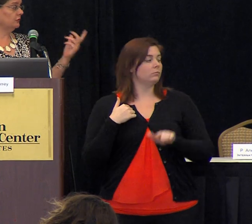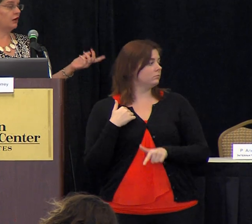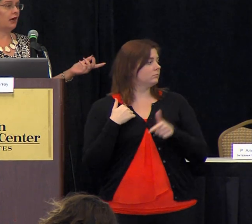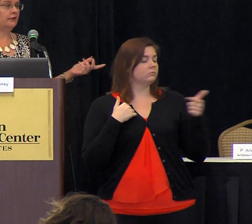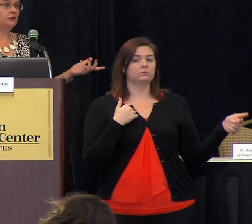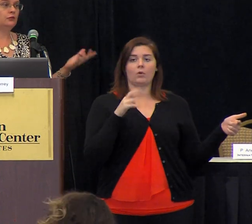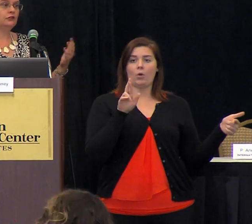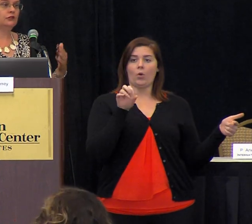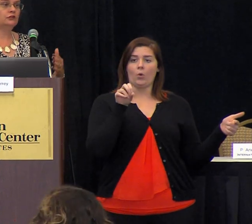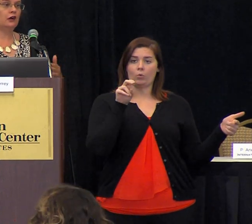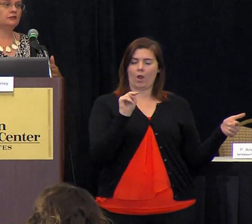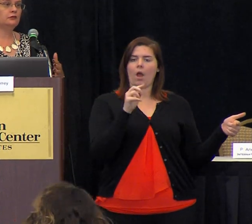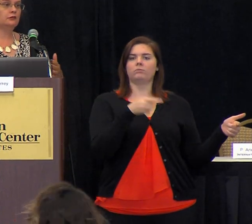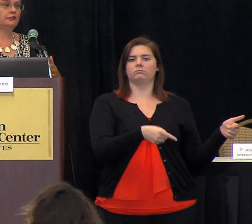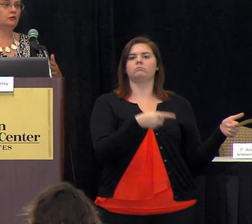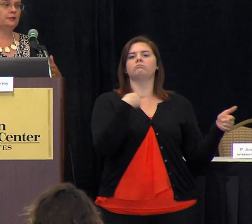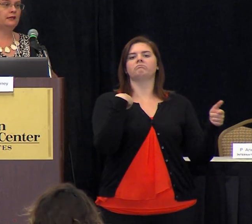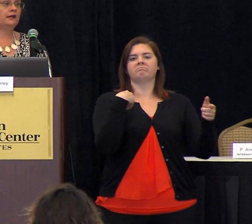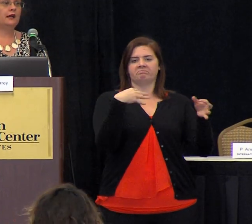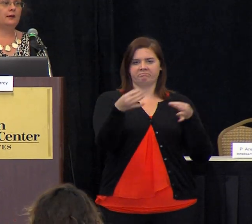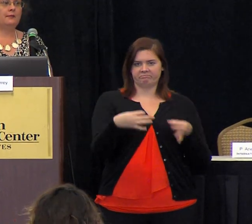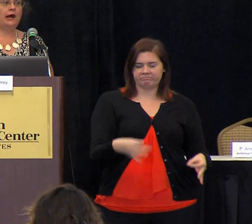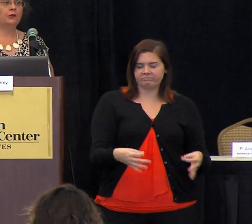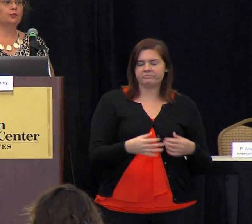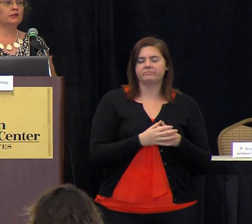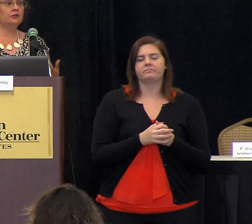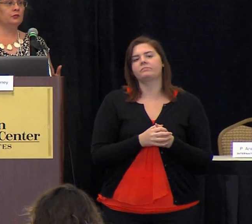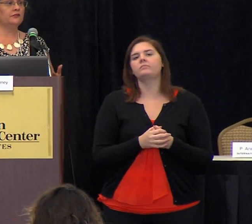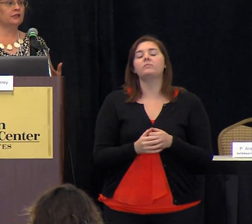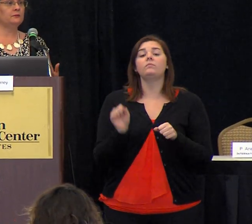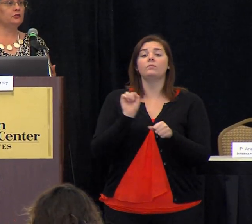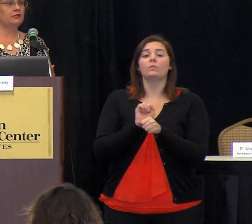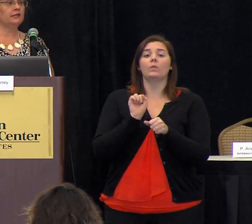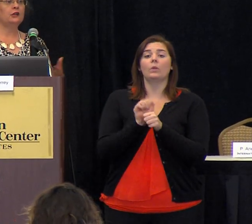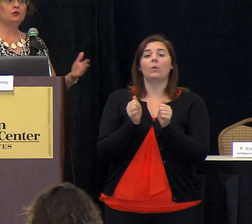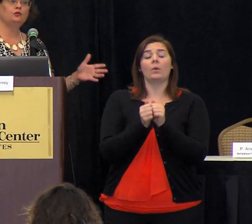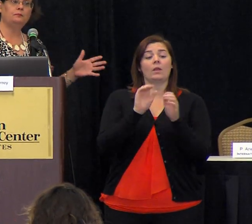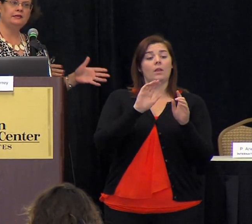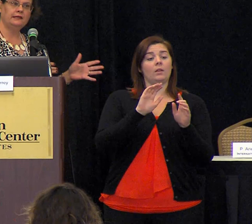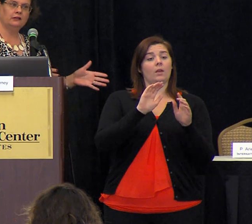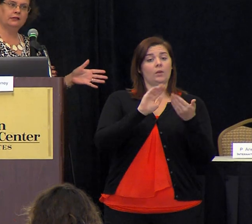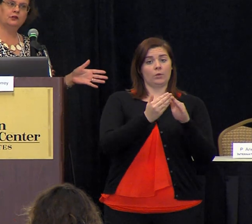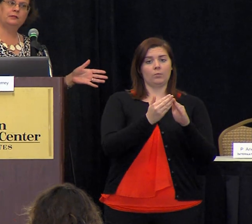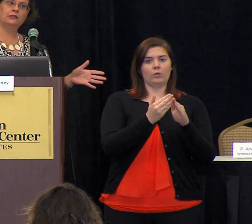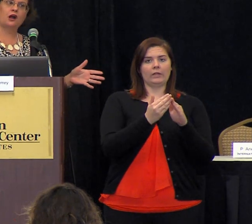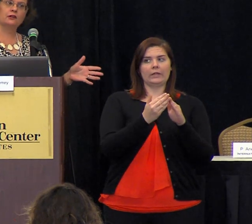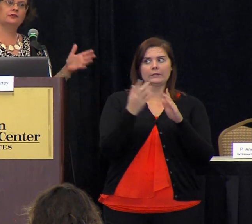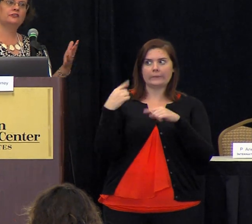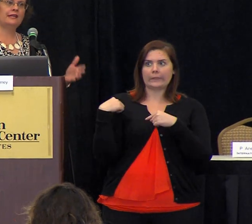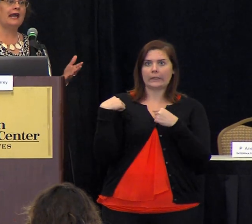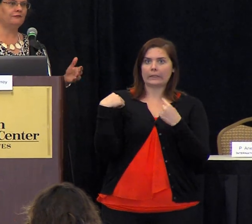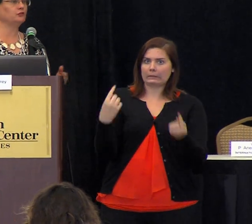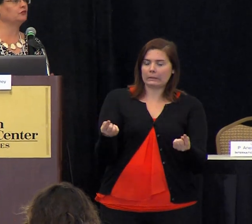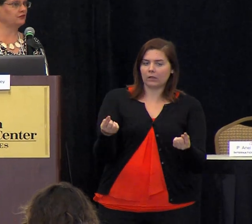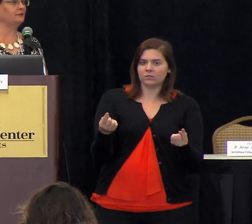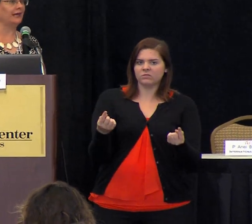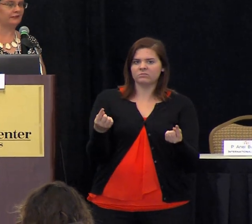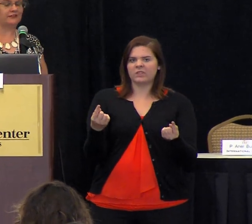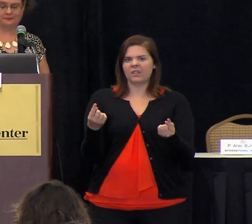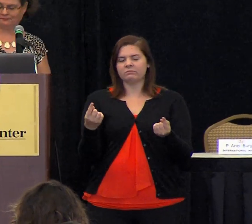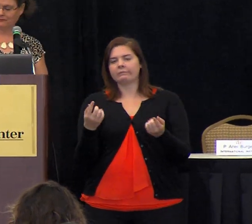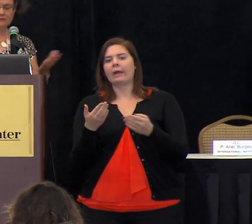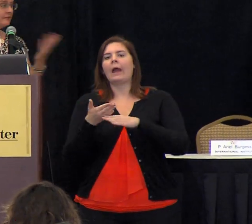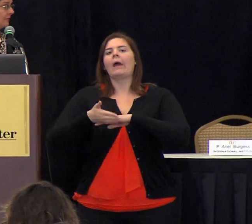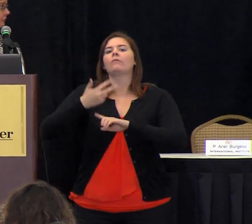it over to ron who's going to talk to you a little bit about working with the community who's been here a little bit longer say after three